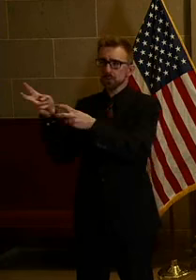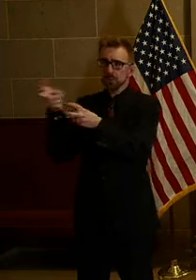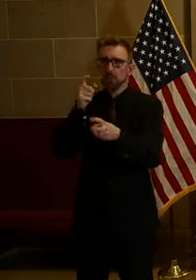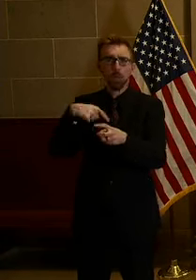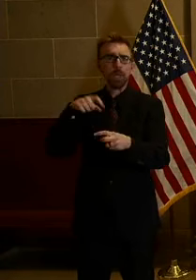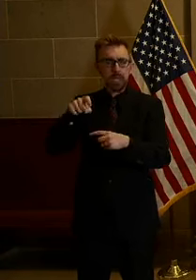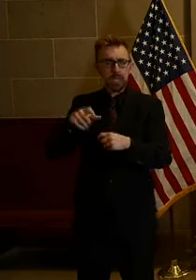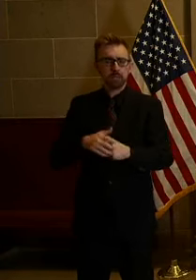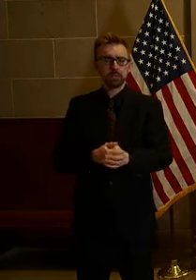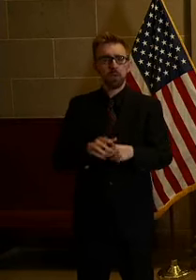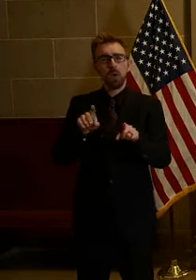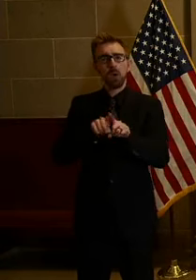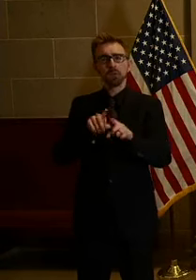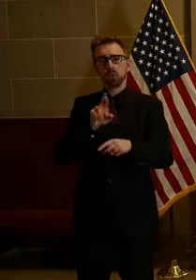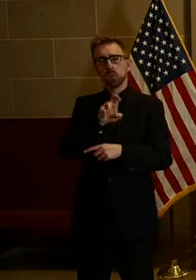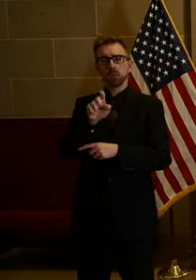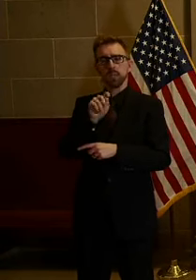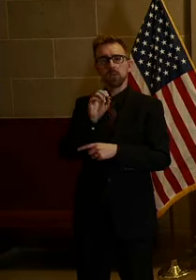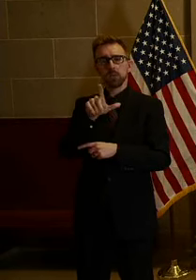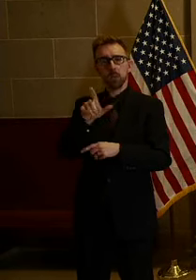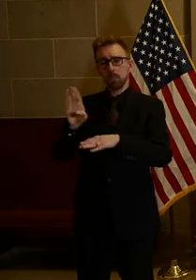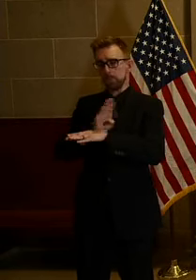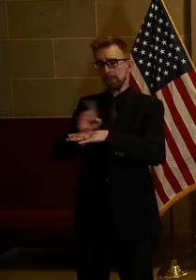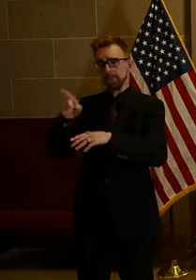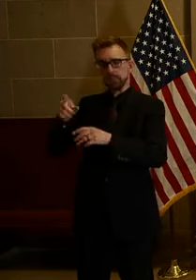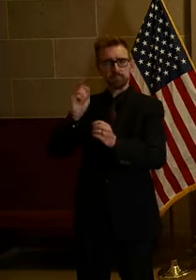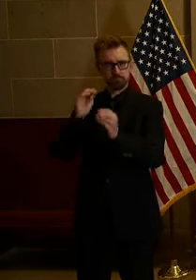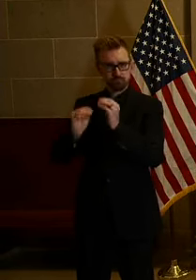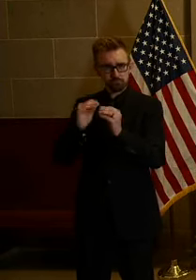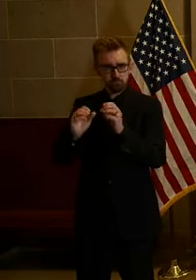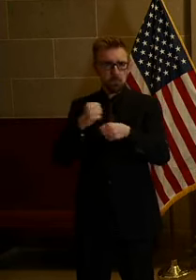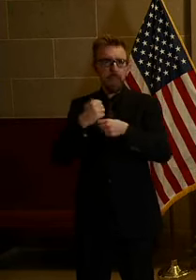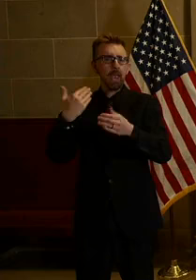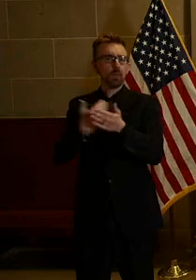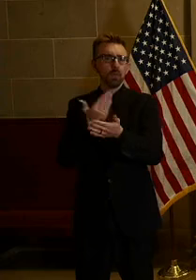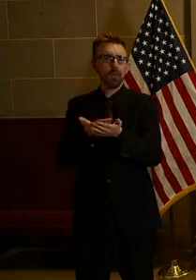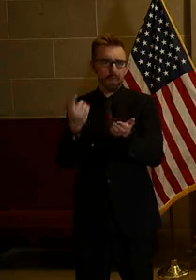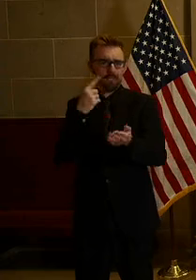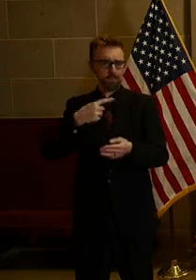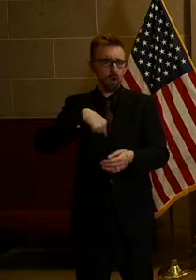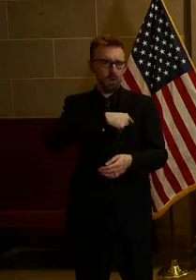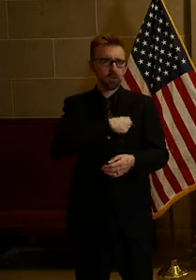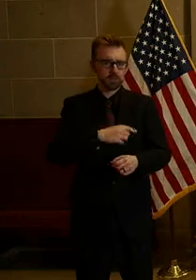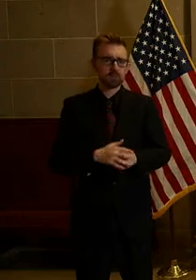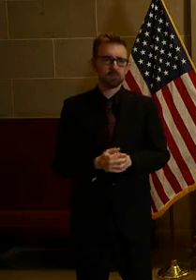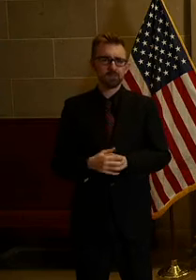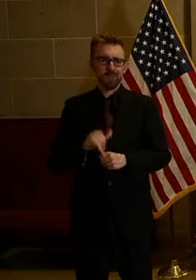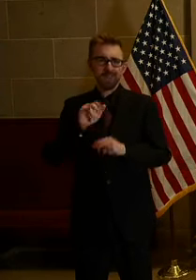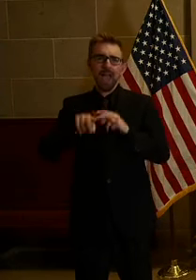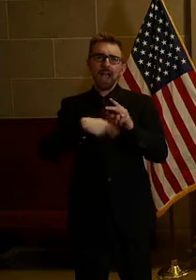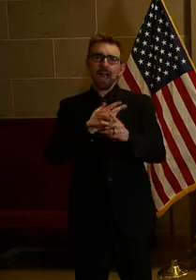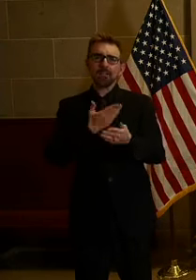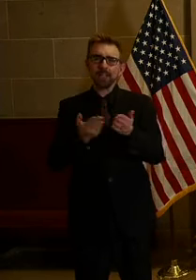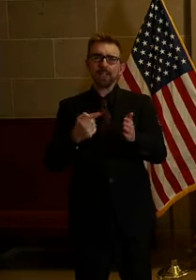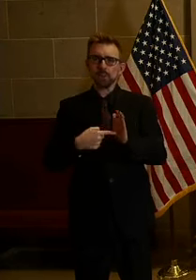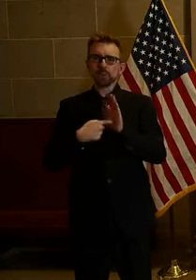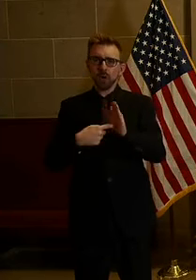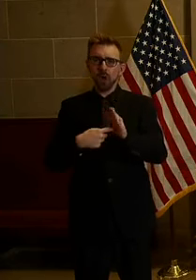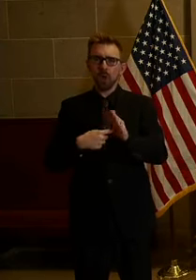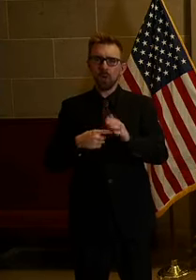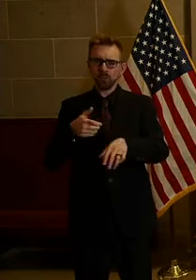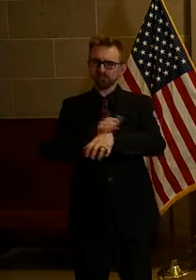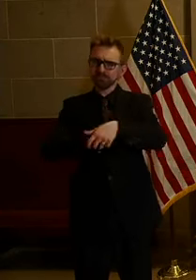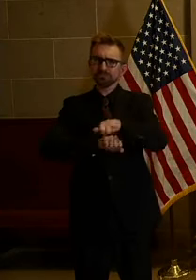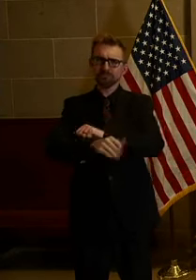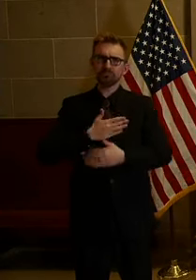here in Missouri, where we don't have to be so dependent on other states bringing us product. And I think those are the kind of things that show the backbone of who we are